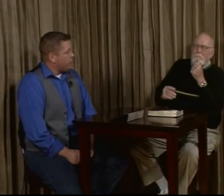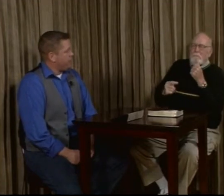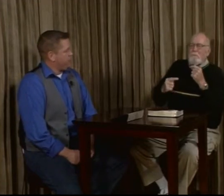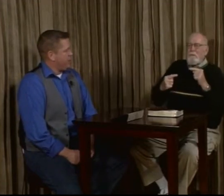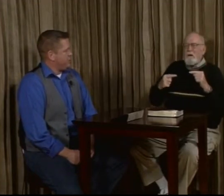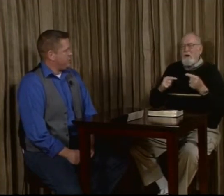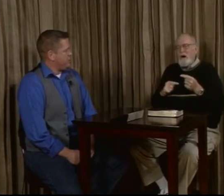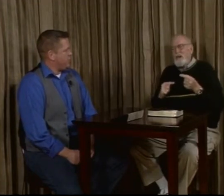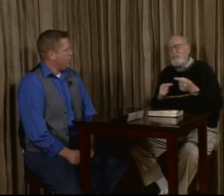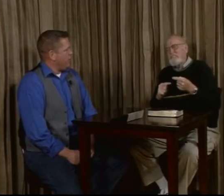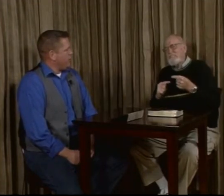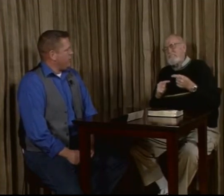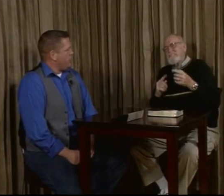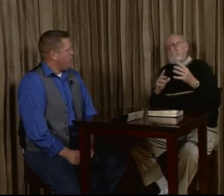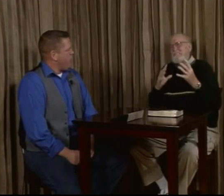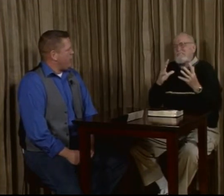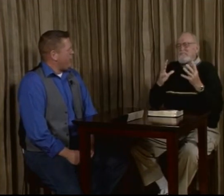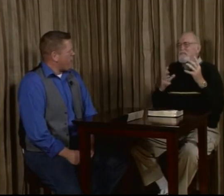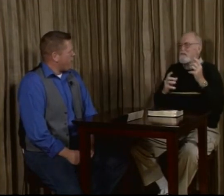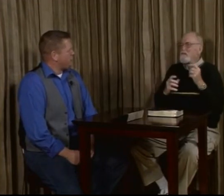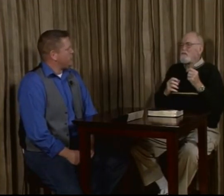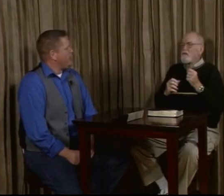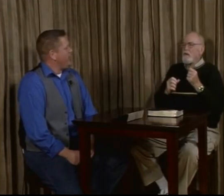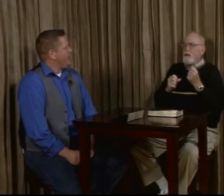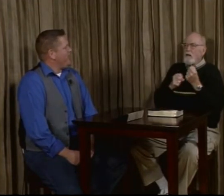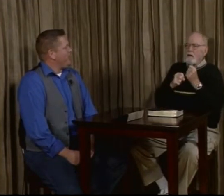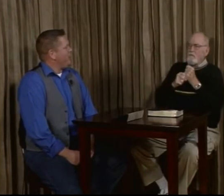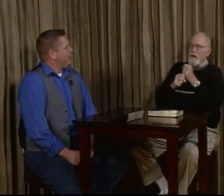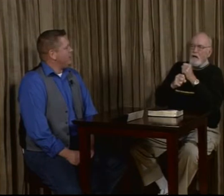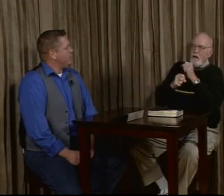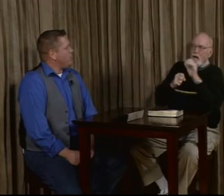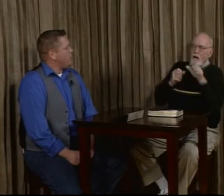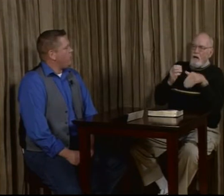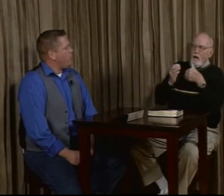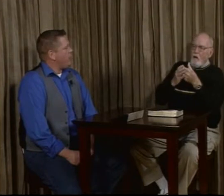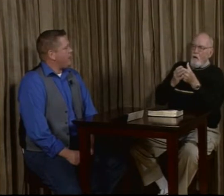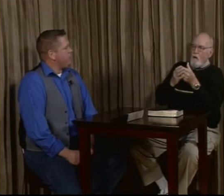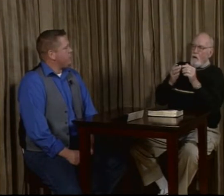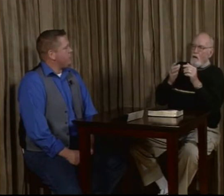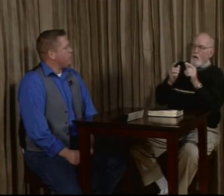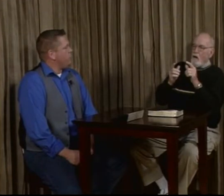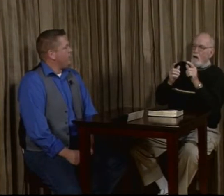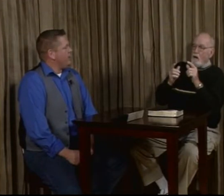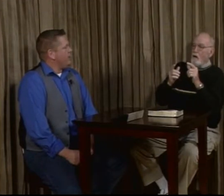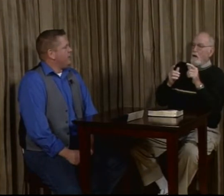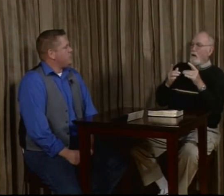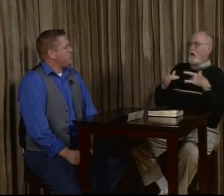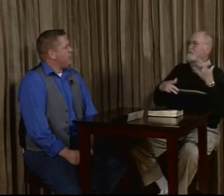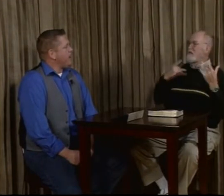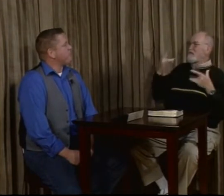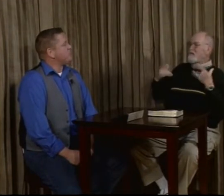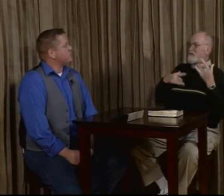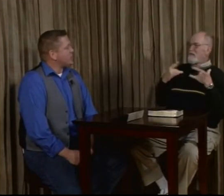painful expressions or, you know, oh, it hurts or, and so we're able to emphasize